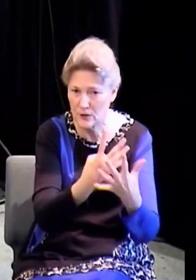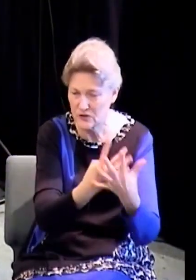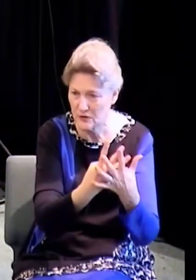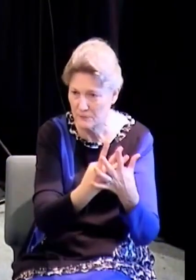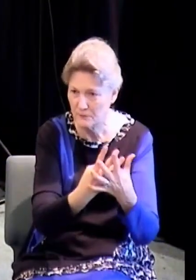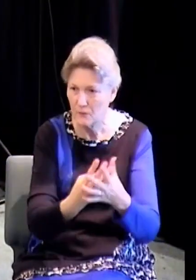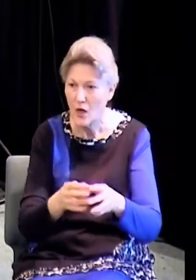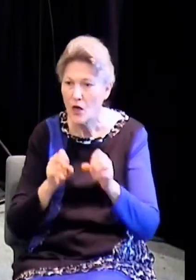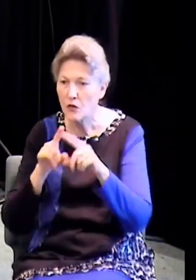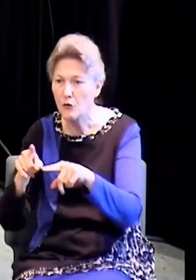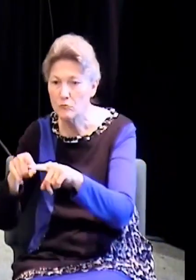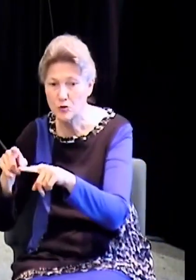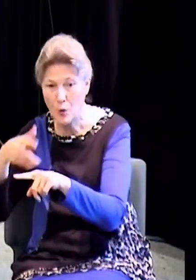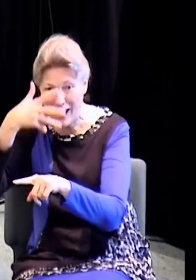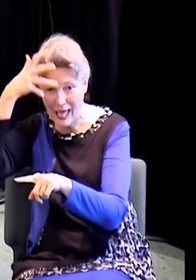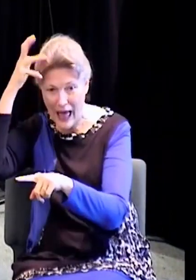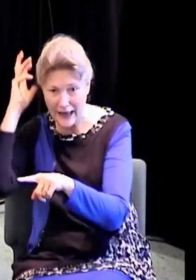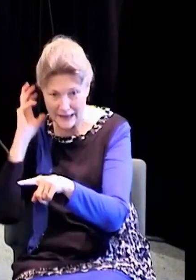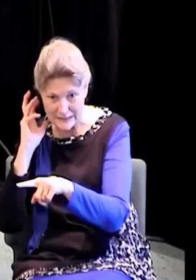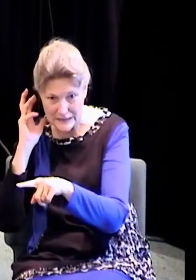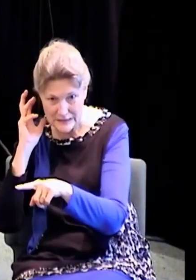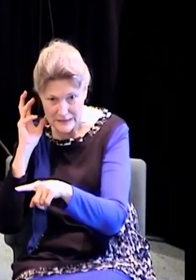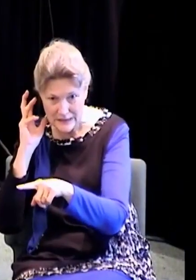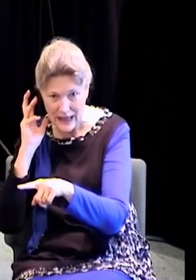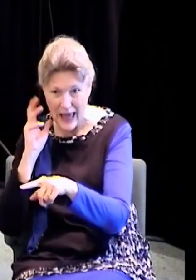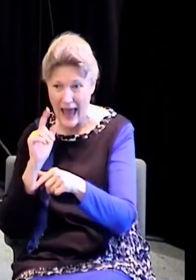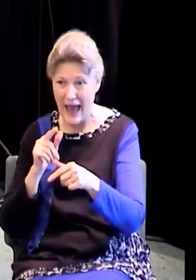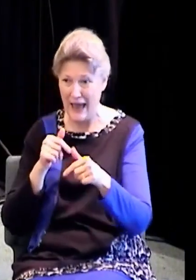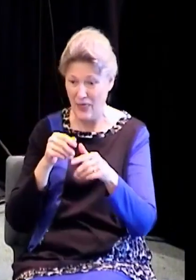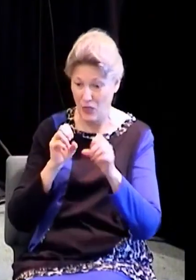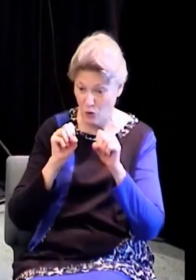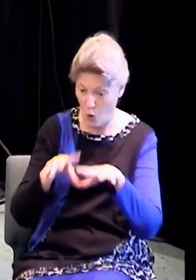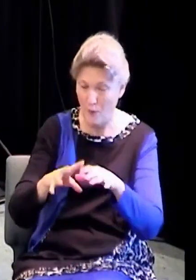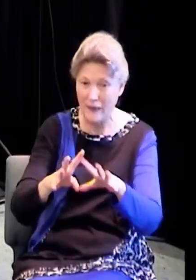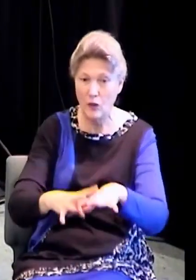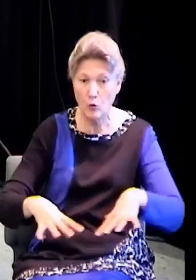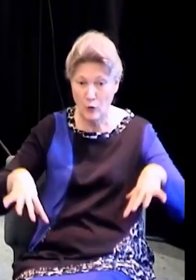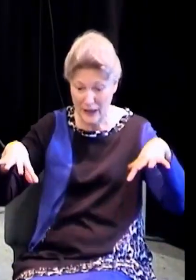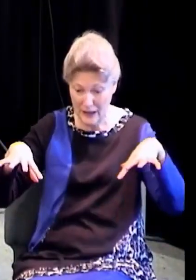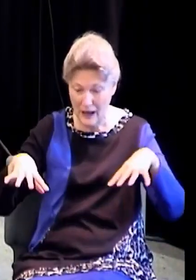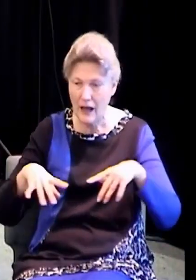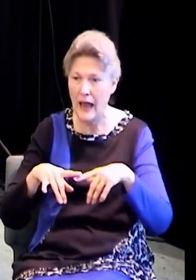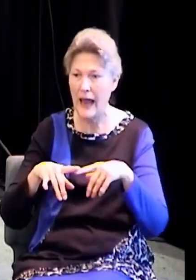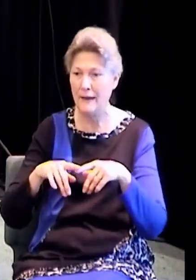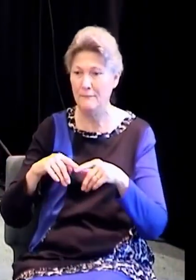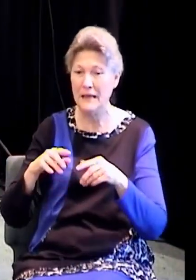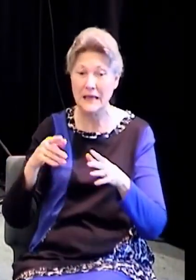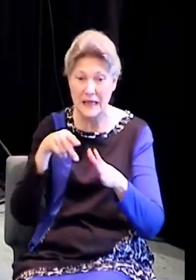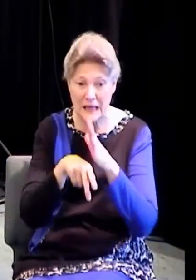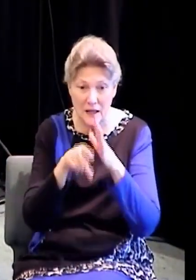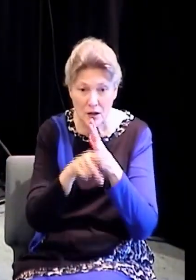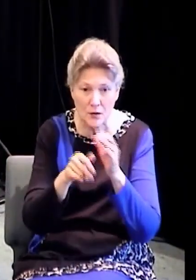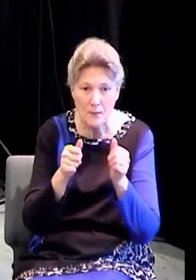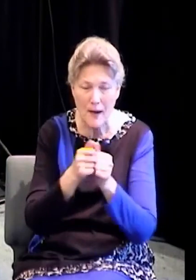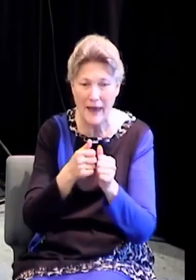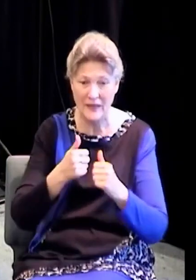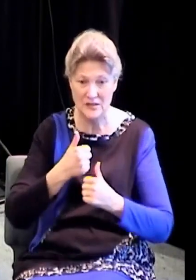by gladiators. I mean, he was having them torn. He had them stretched on those stretchers and sawn in two.